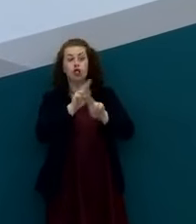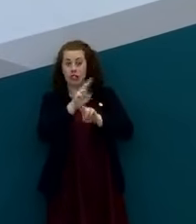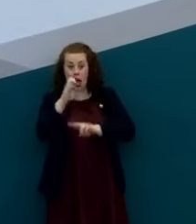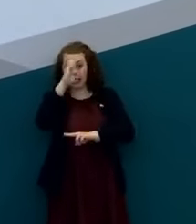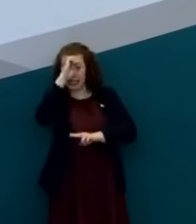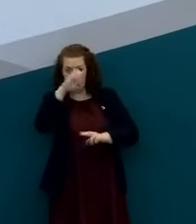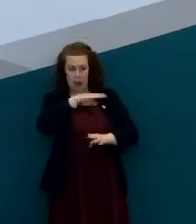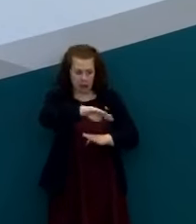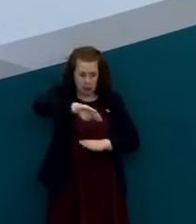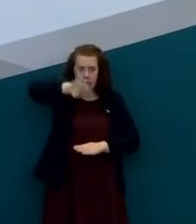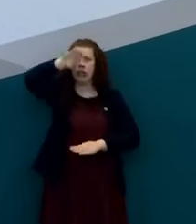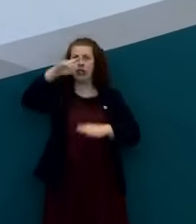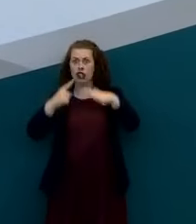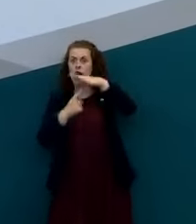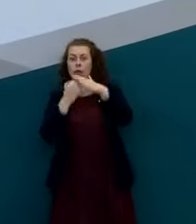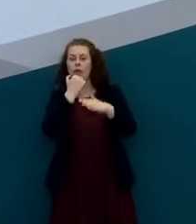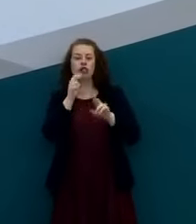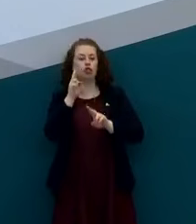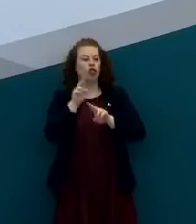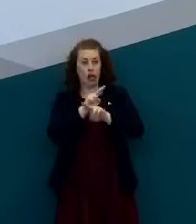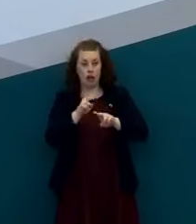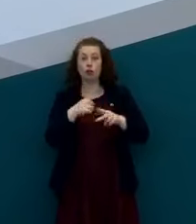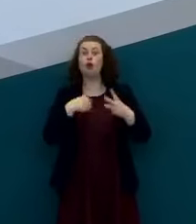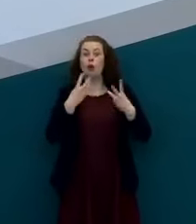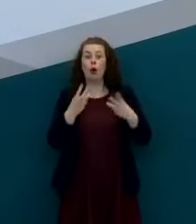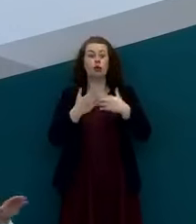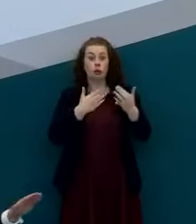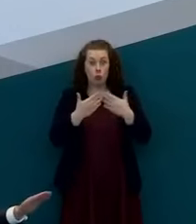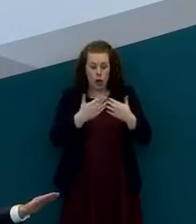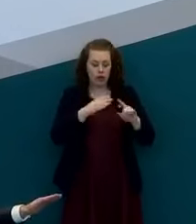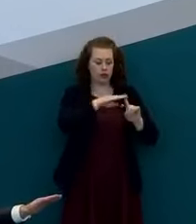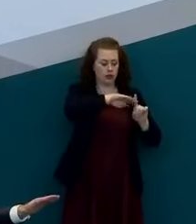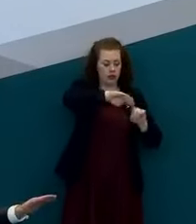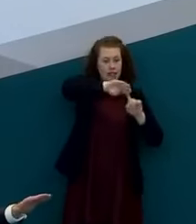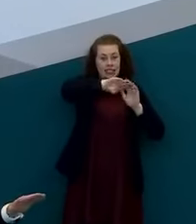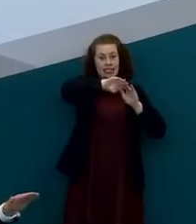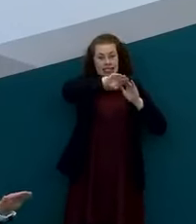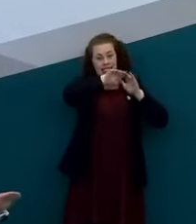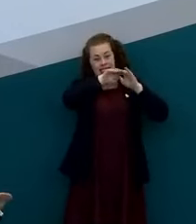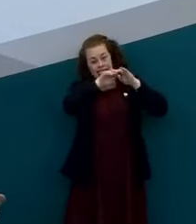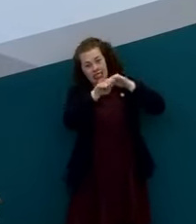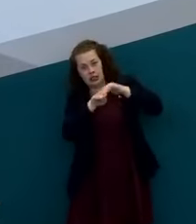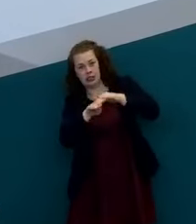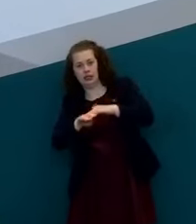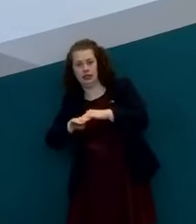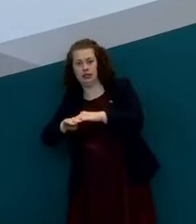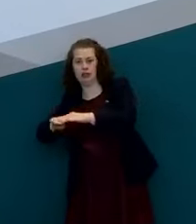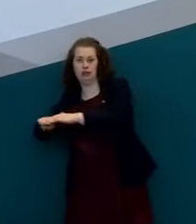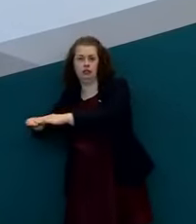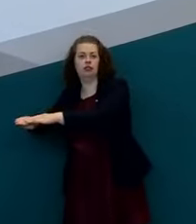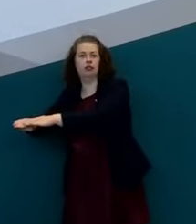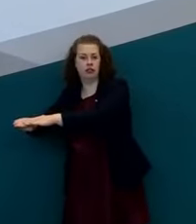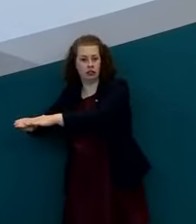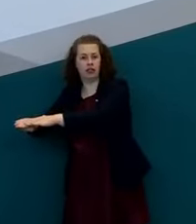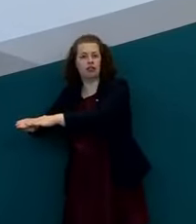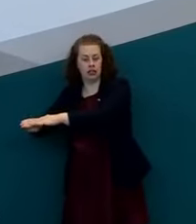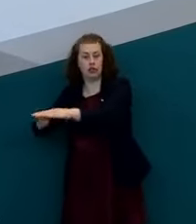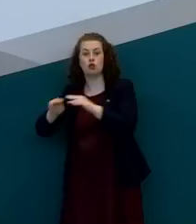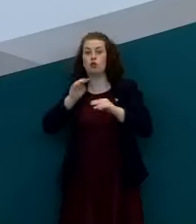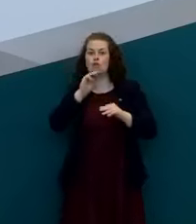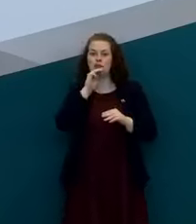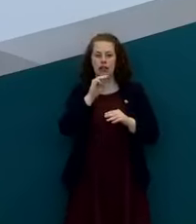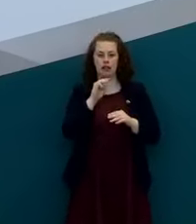don't be expecting a peak we should flatten this curve so much that we're distributing over a long period of time and there isn't an